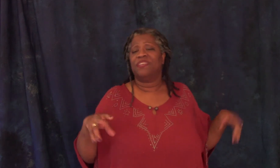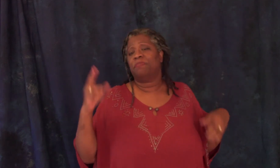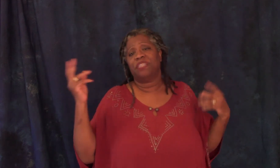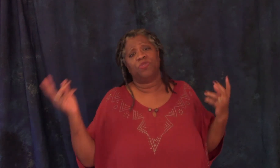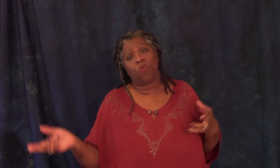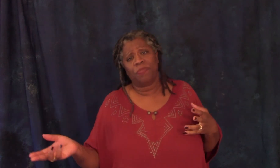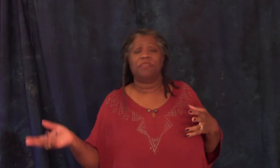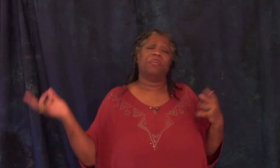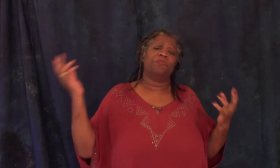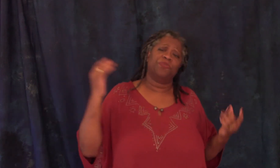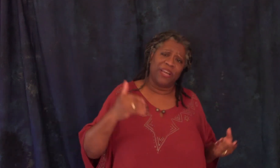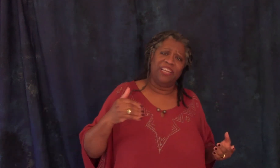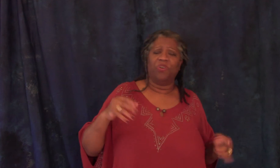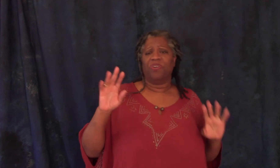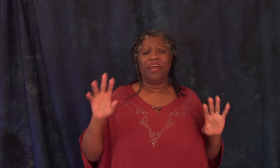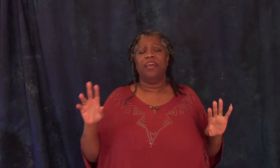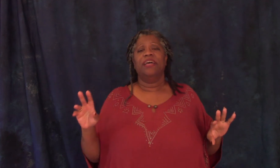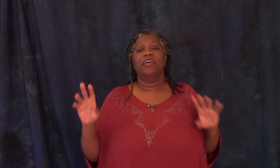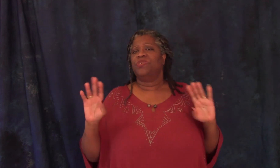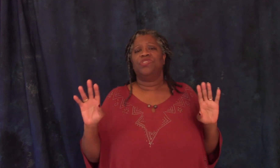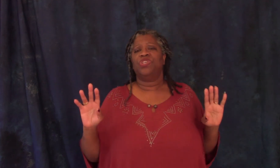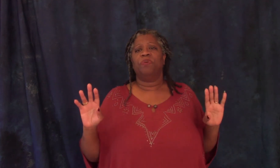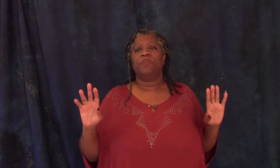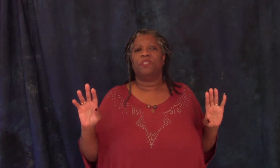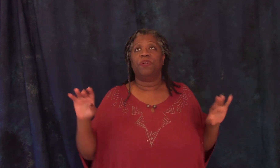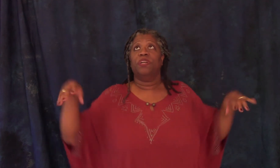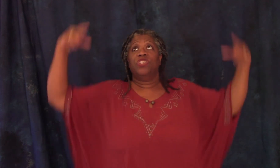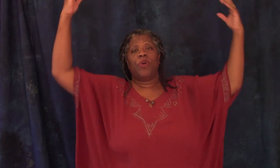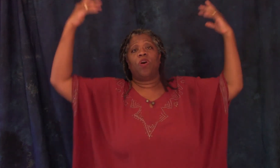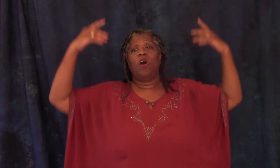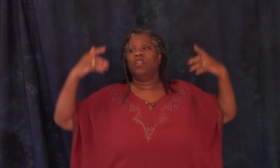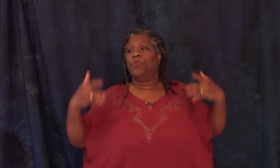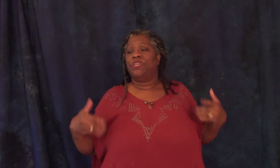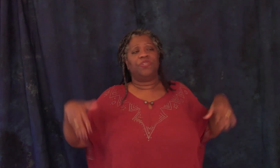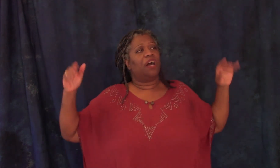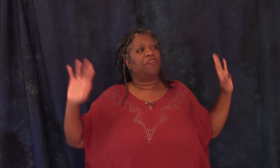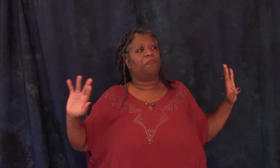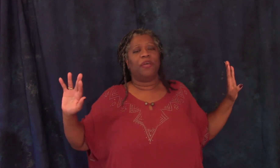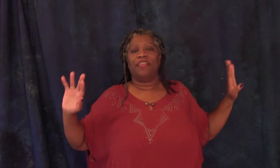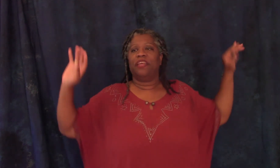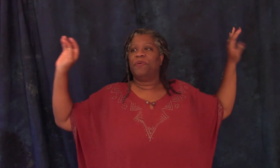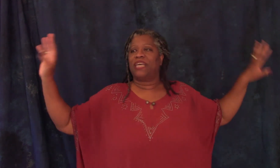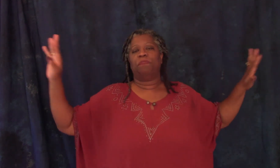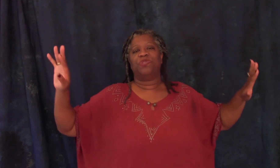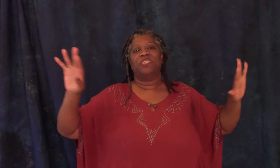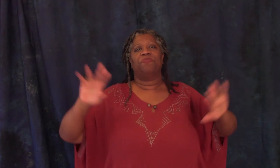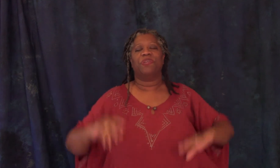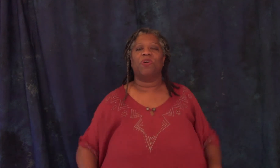some days it was warm and sometimes it was rainy or gray it was just too unpredictable so he had all the windows covered up and then he put tapestries on front of all